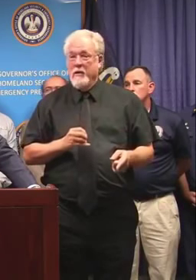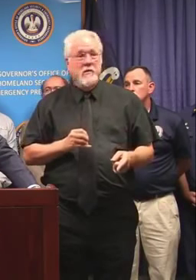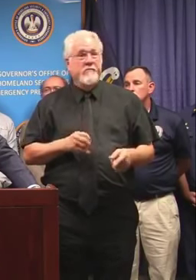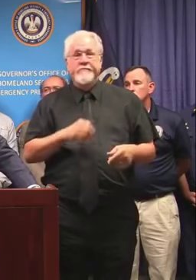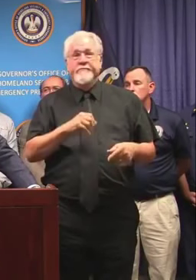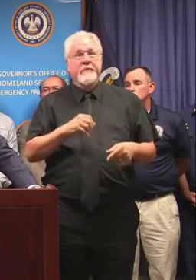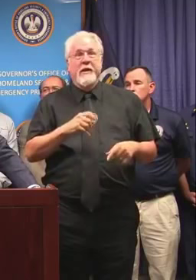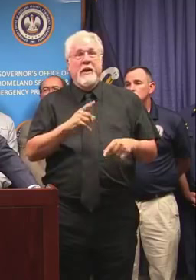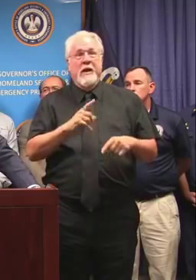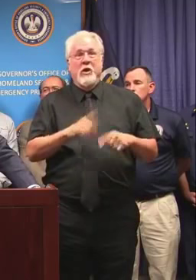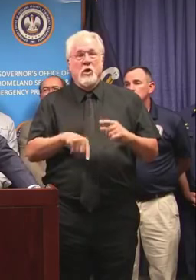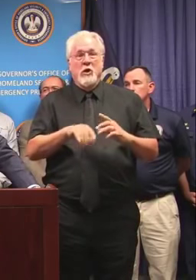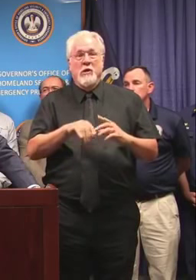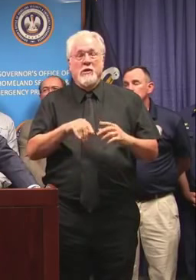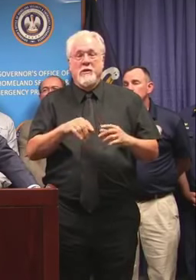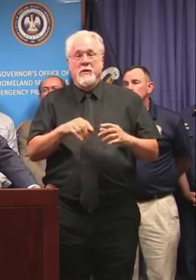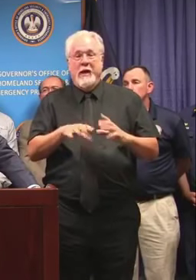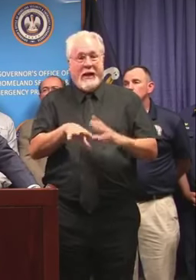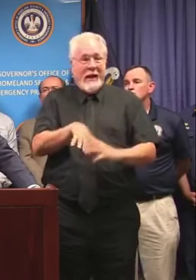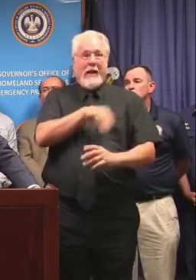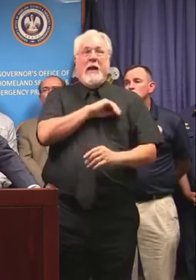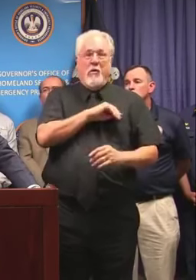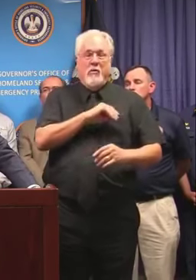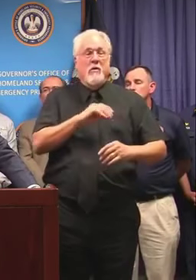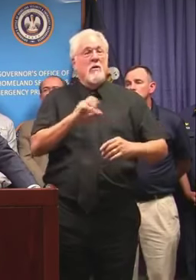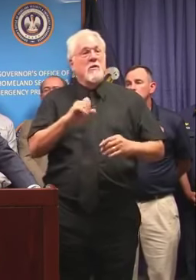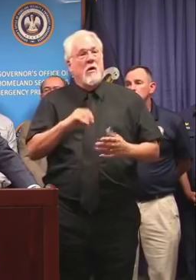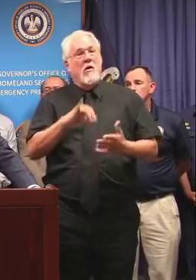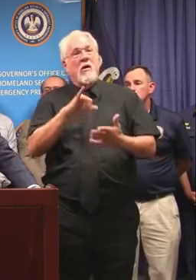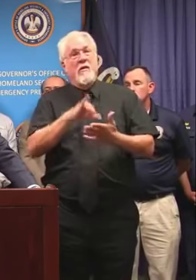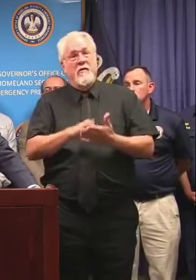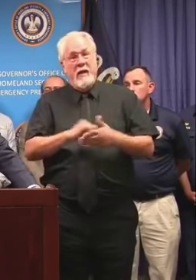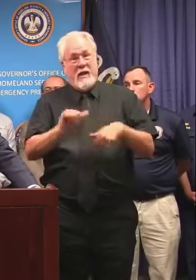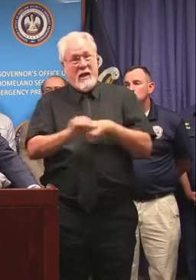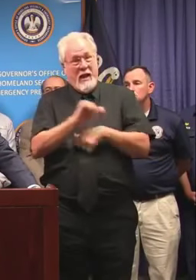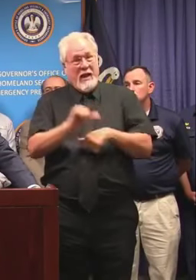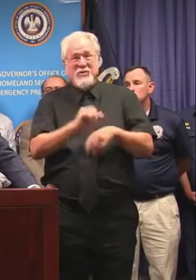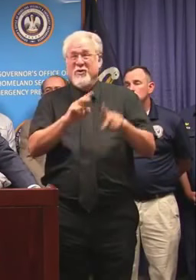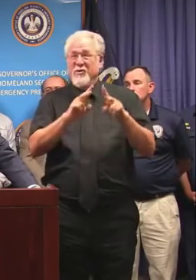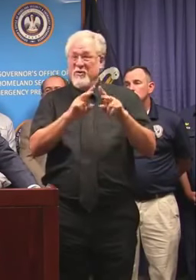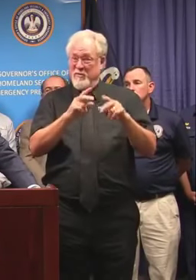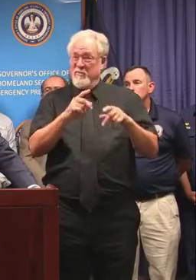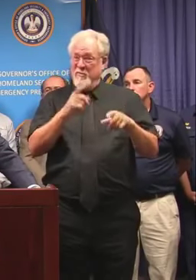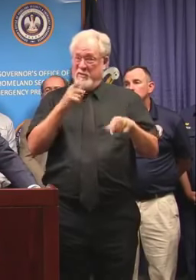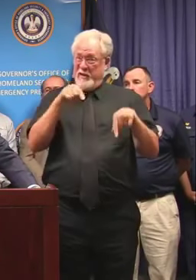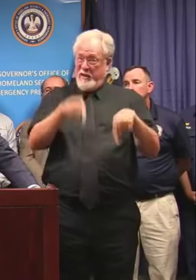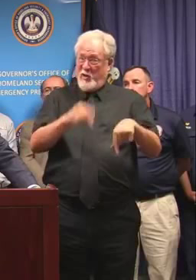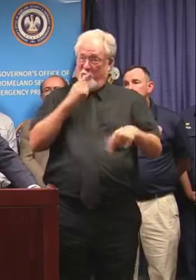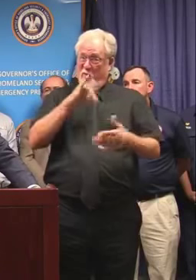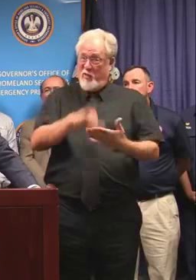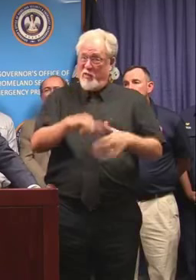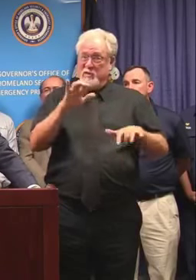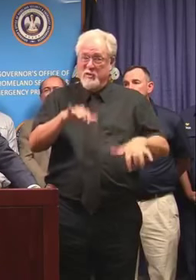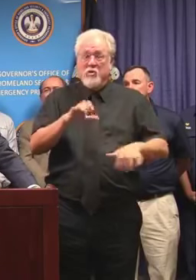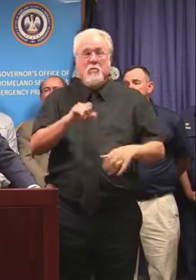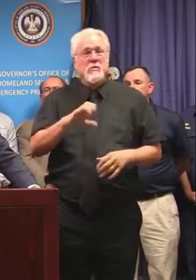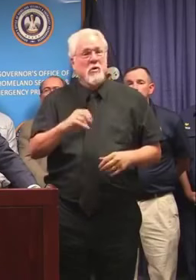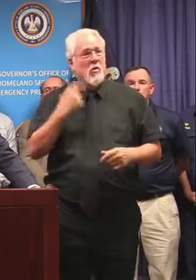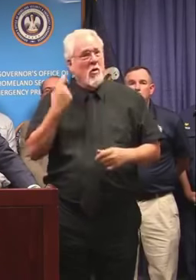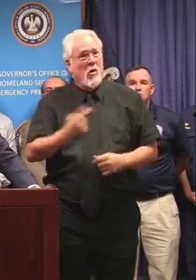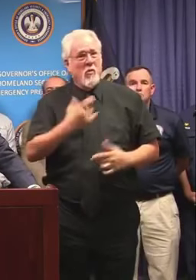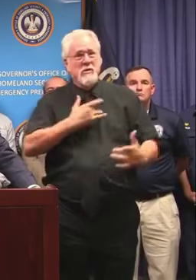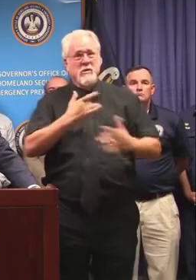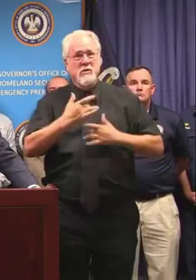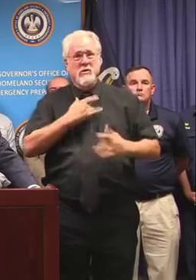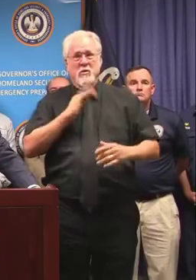were not able to successfully navigate through that. That hazard is very much in play for this storm. And so it's always a